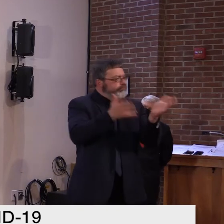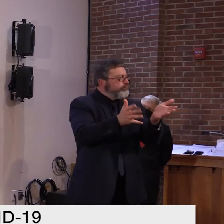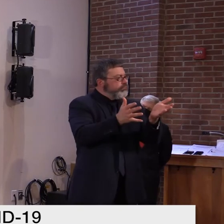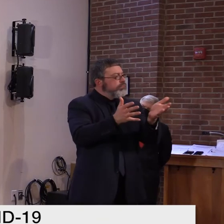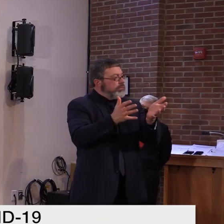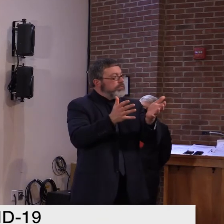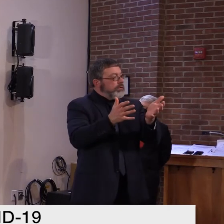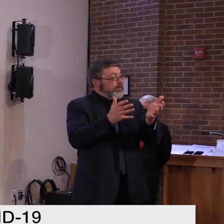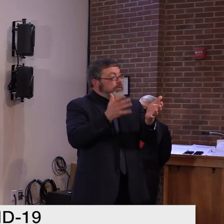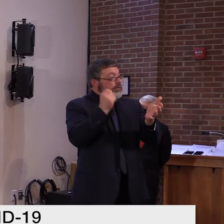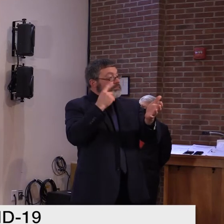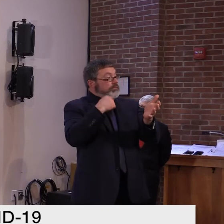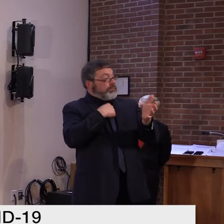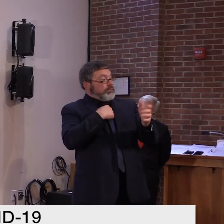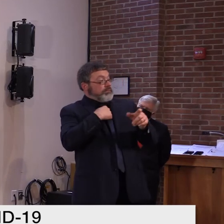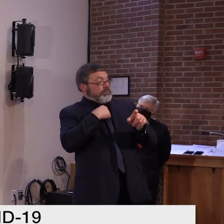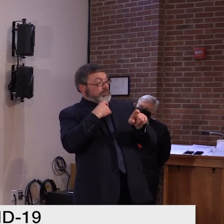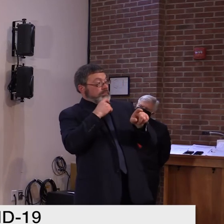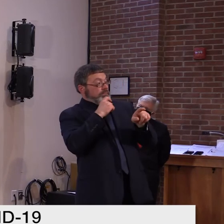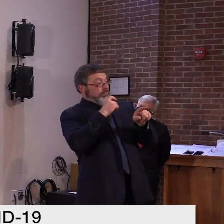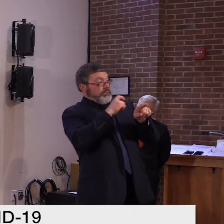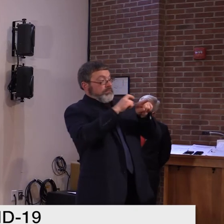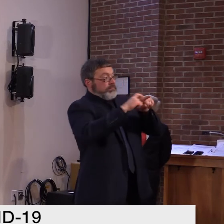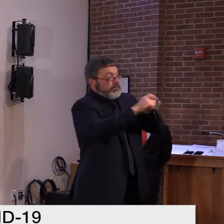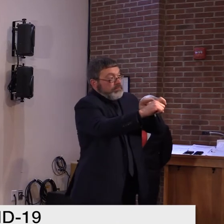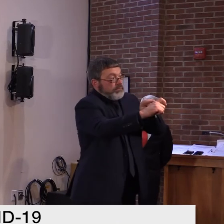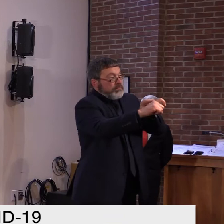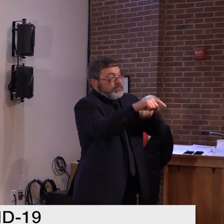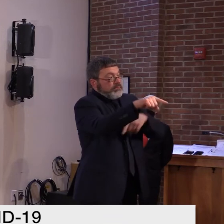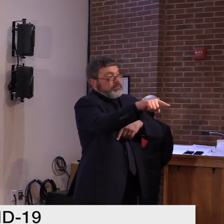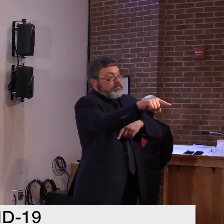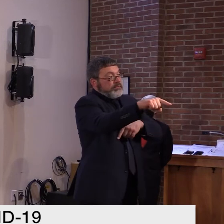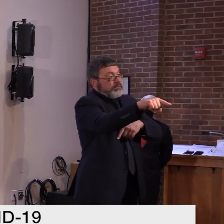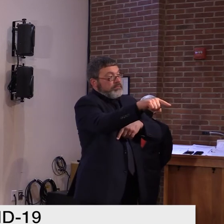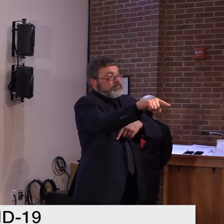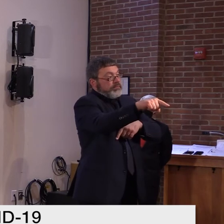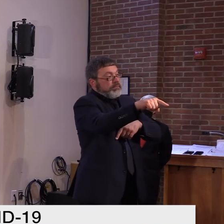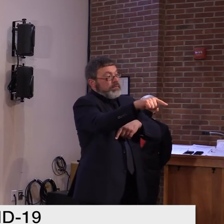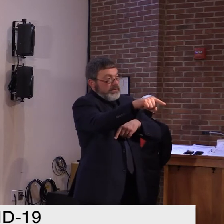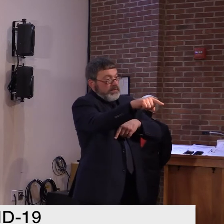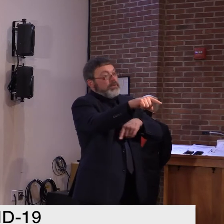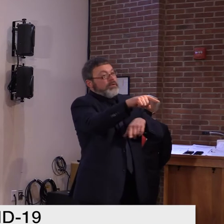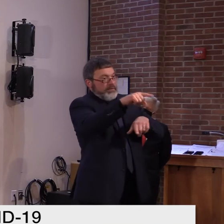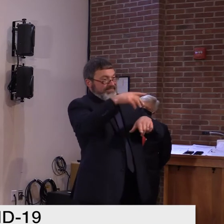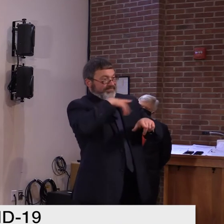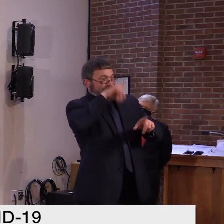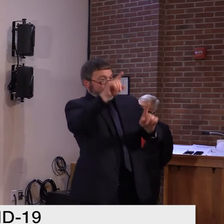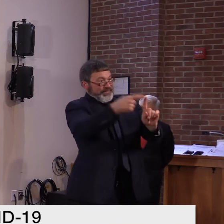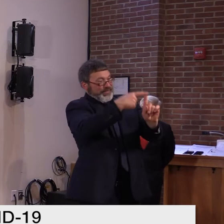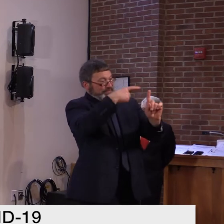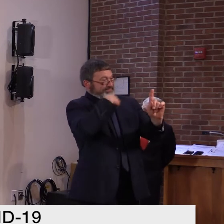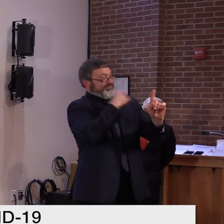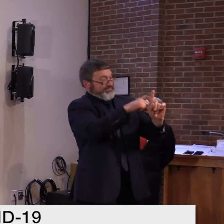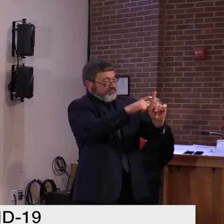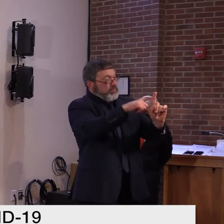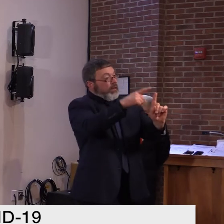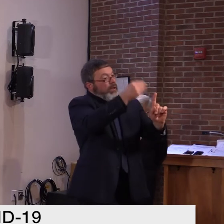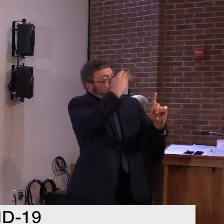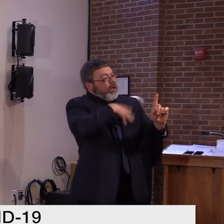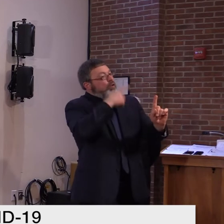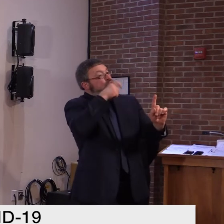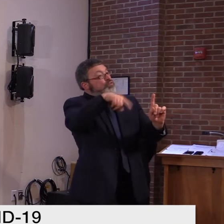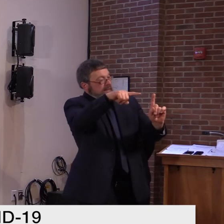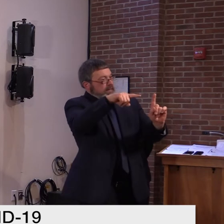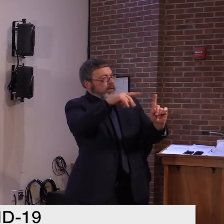And so, there are a few more contacts per case every time now that have to be factored into the equation